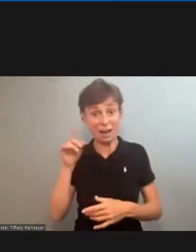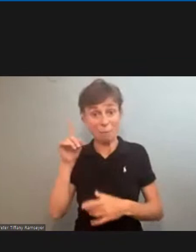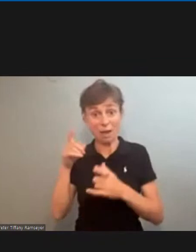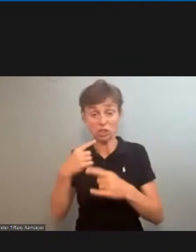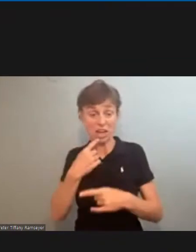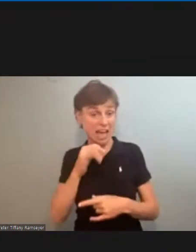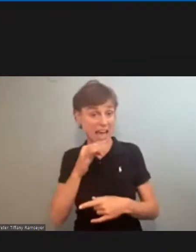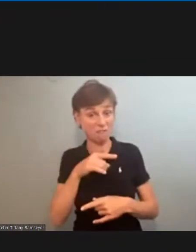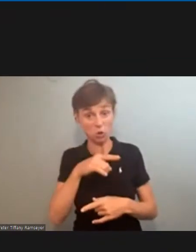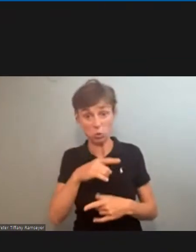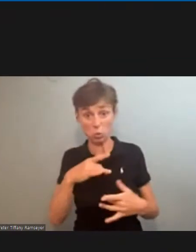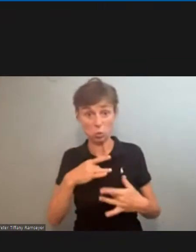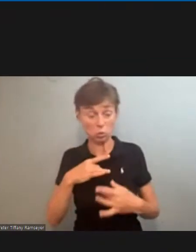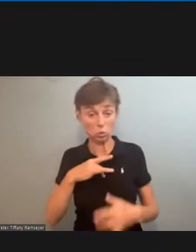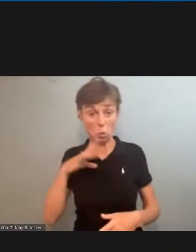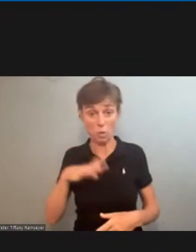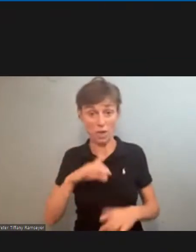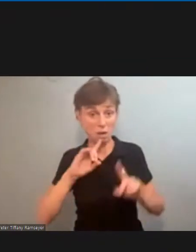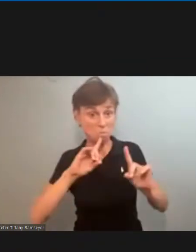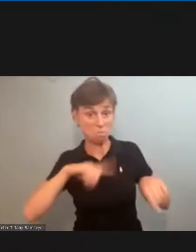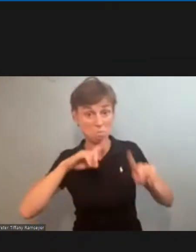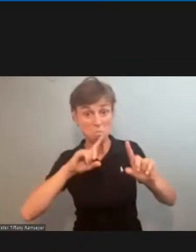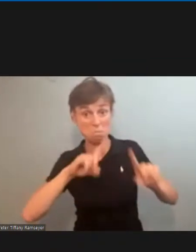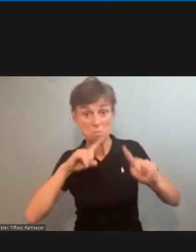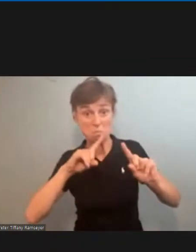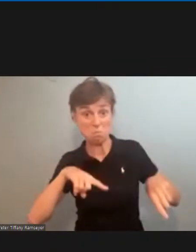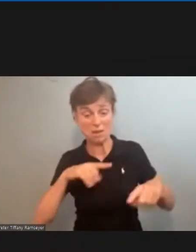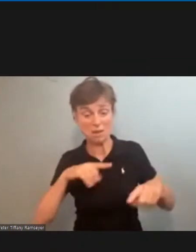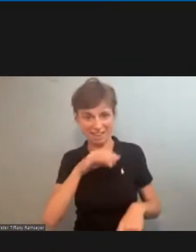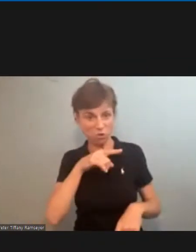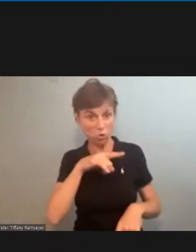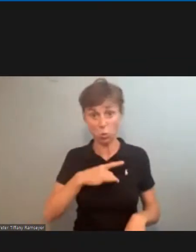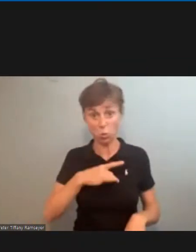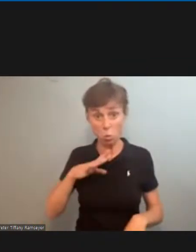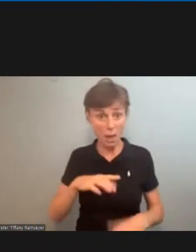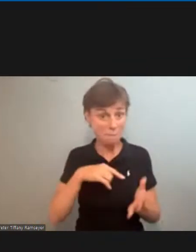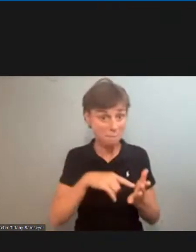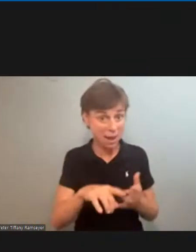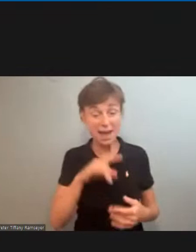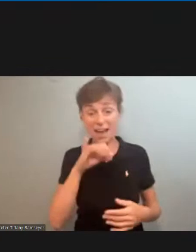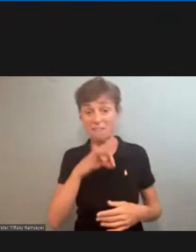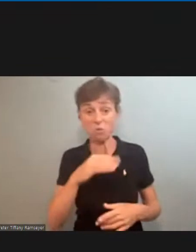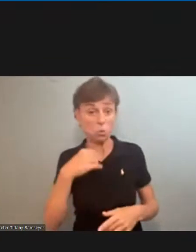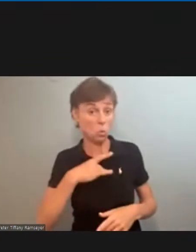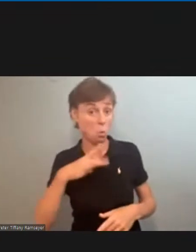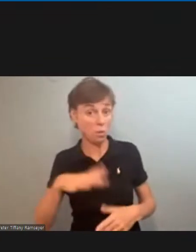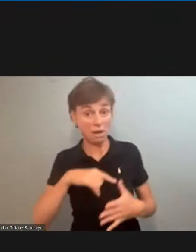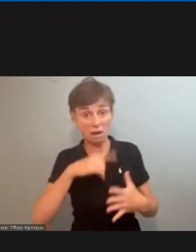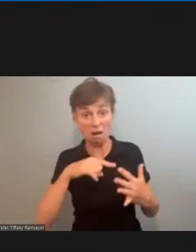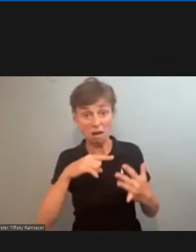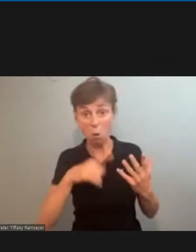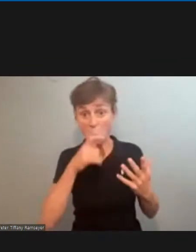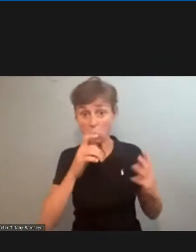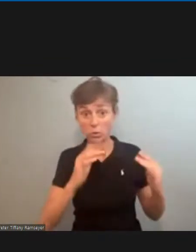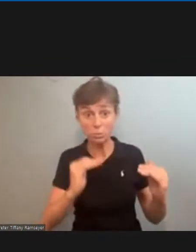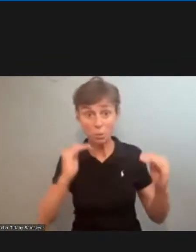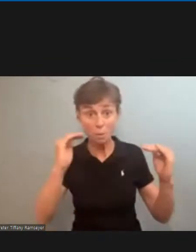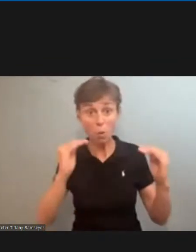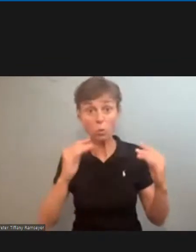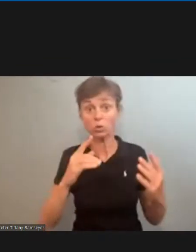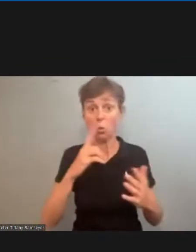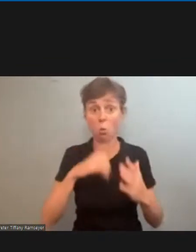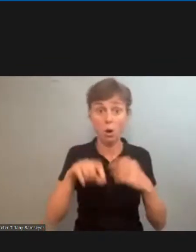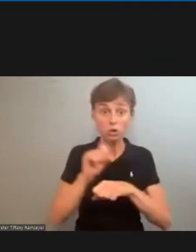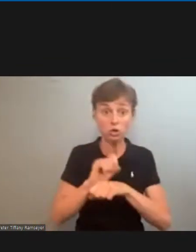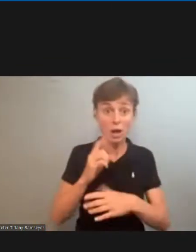like what we decide is the owners of the company you know bosses you don't like your pay if you don't like who got what promotion what job what better